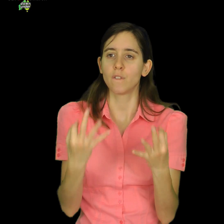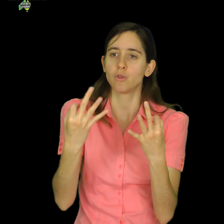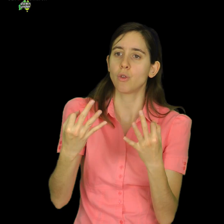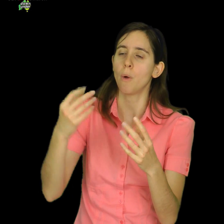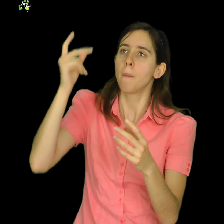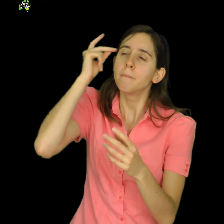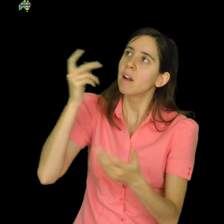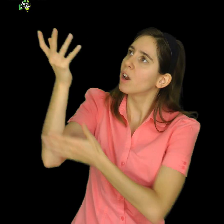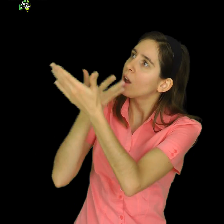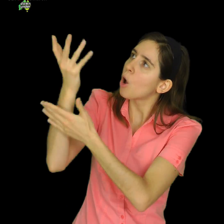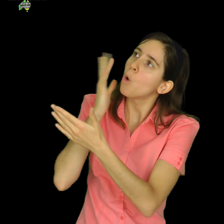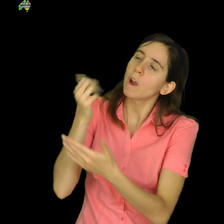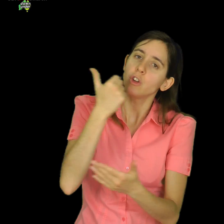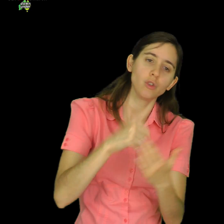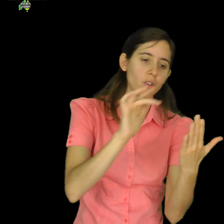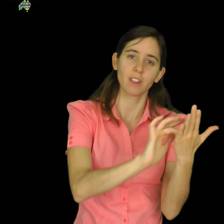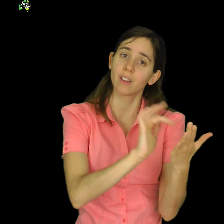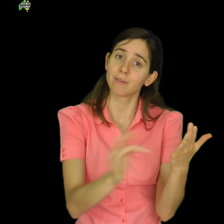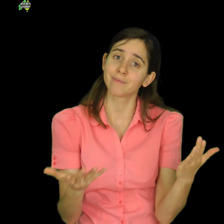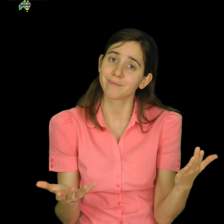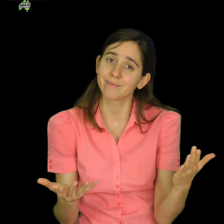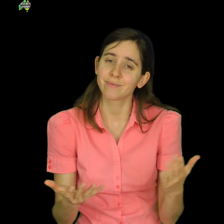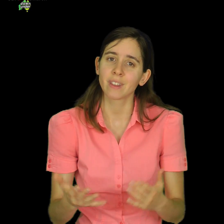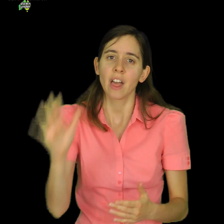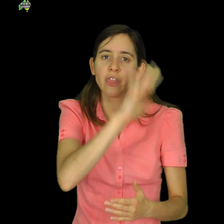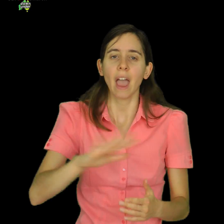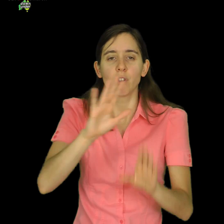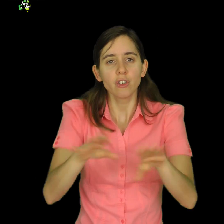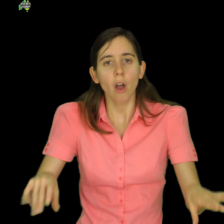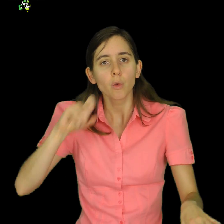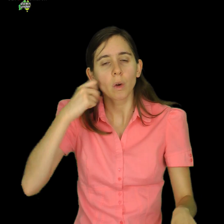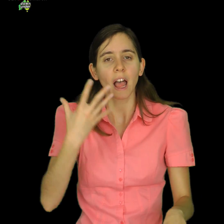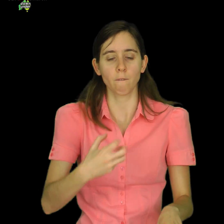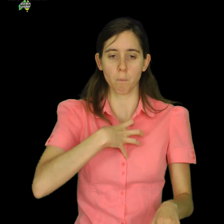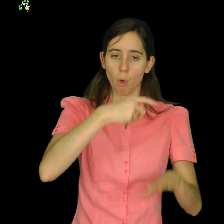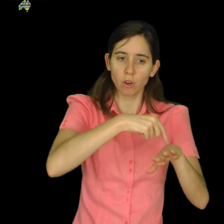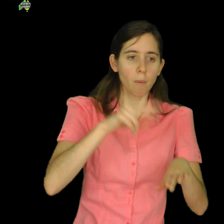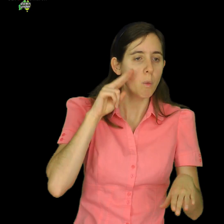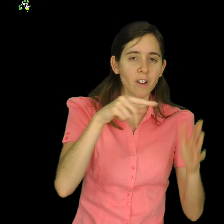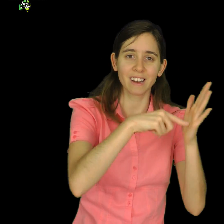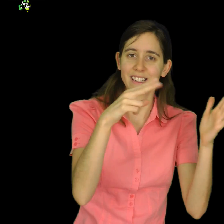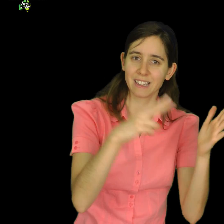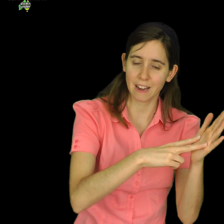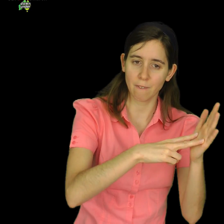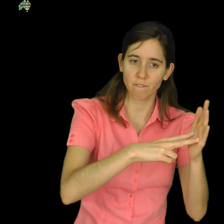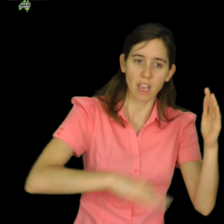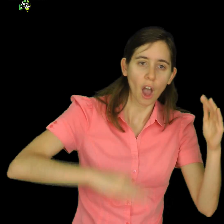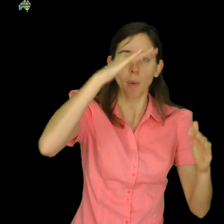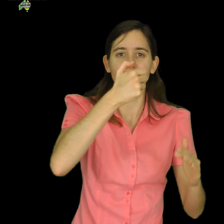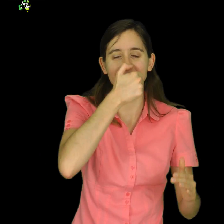media. The average child will spend more time watching television by the age of six than he will spend